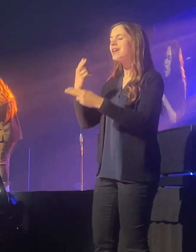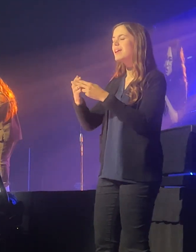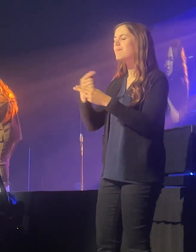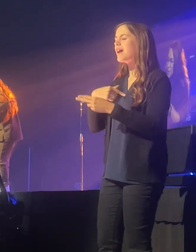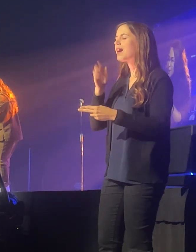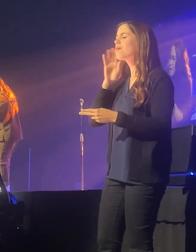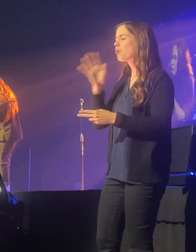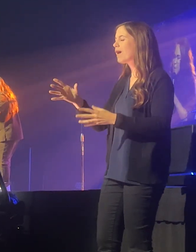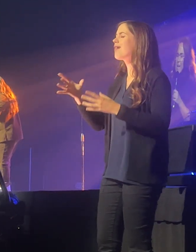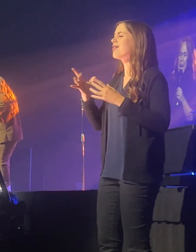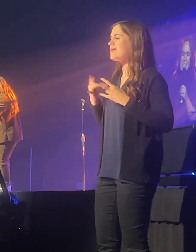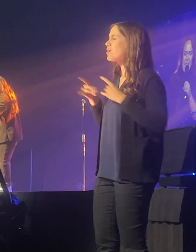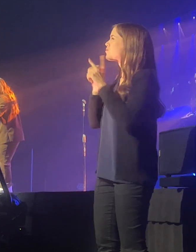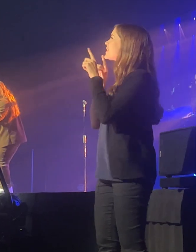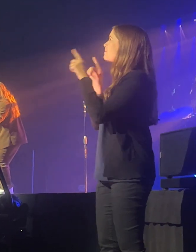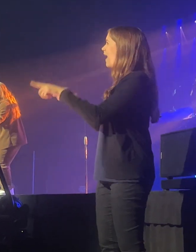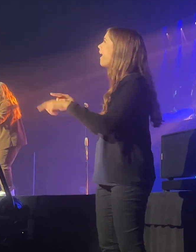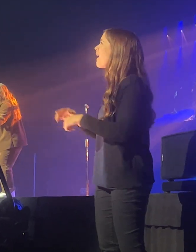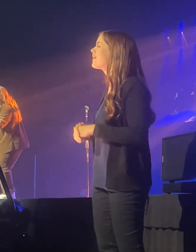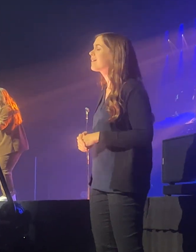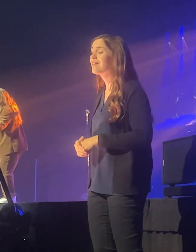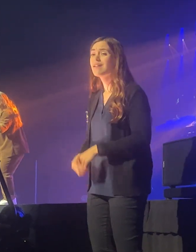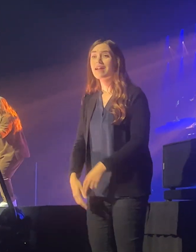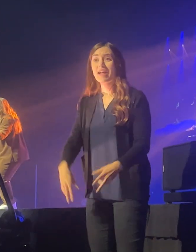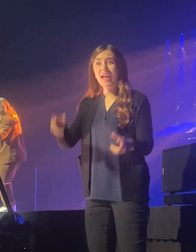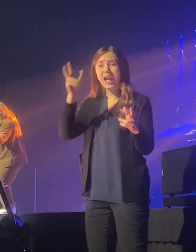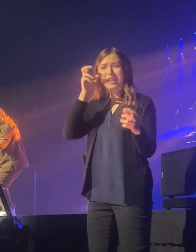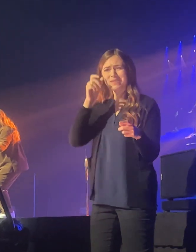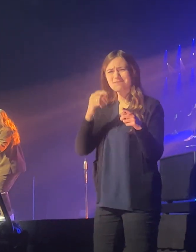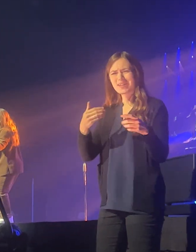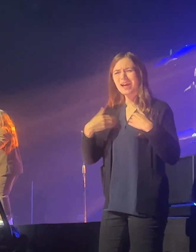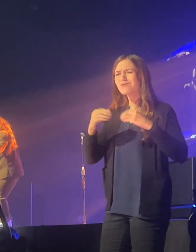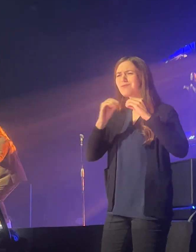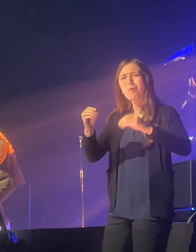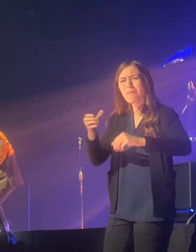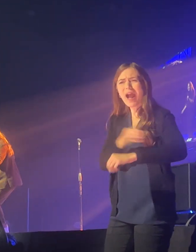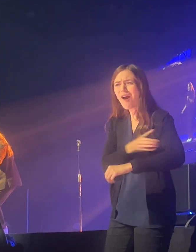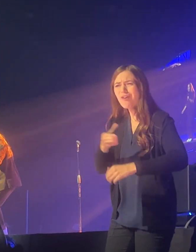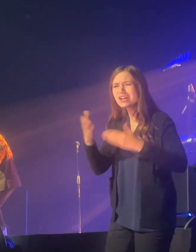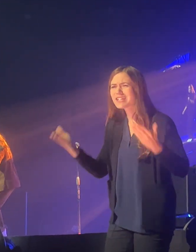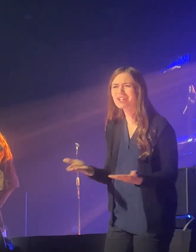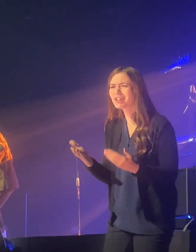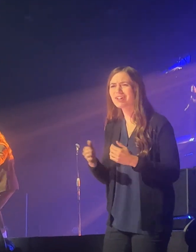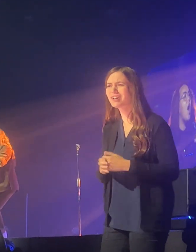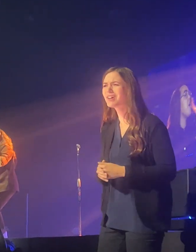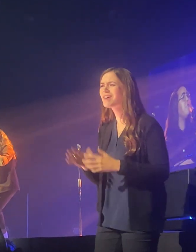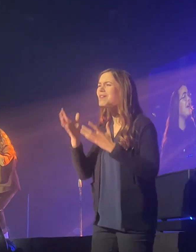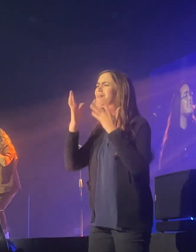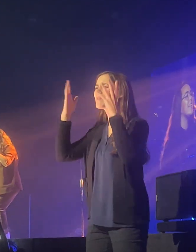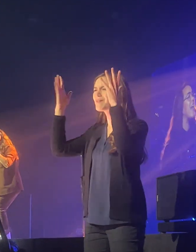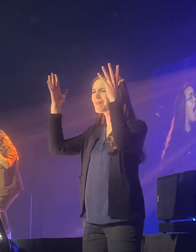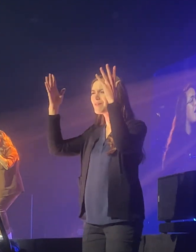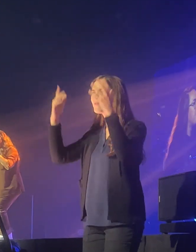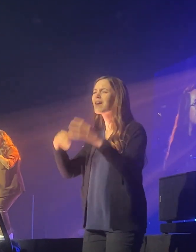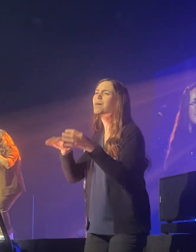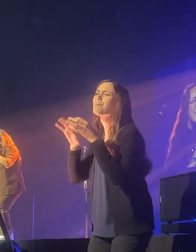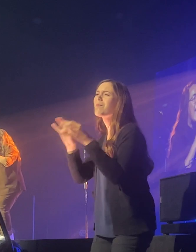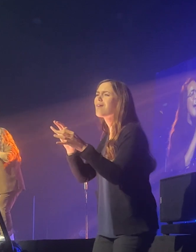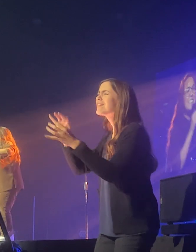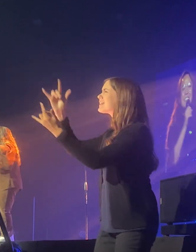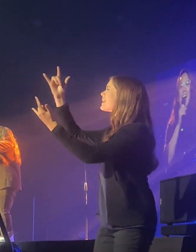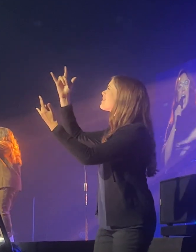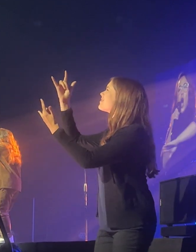respond to. Because the enemy has no power. Here, here let the love,